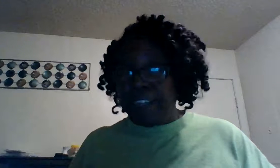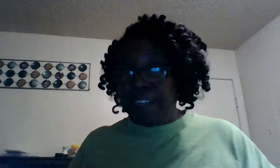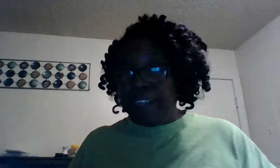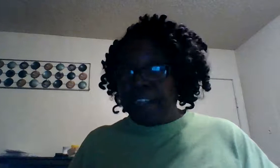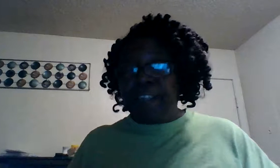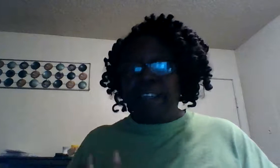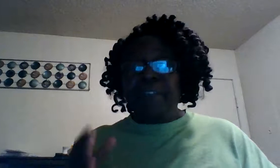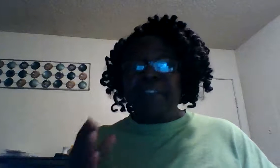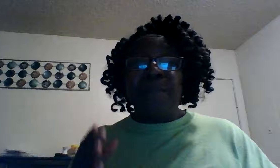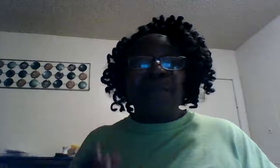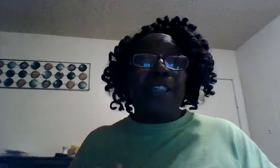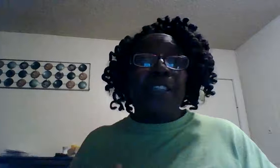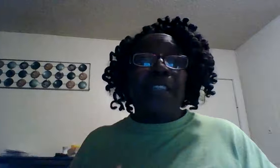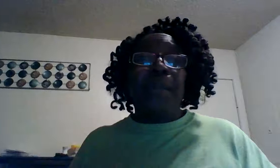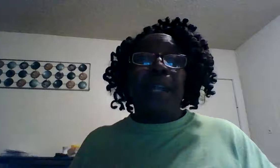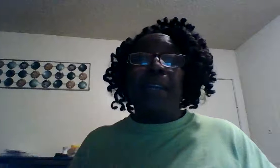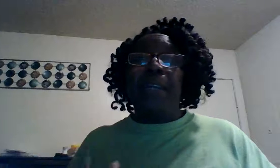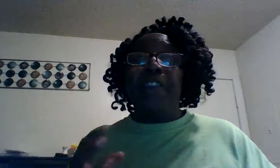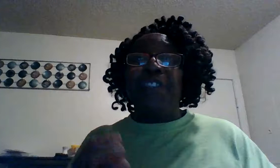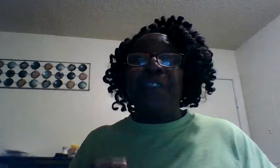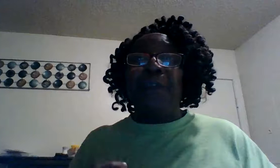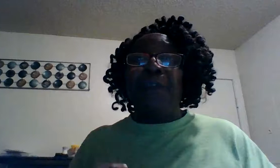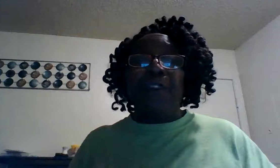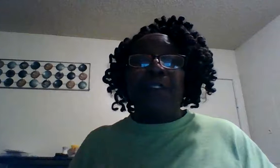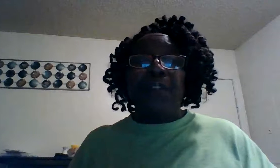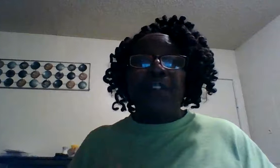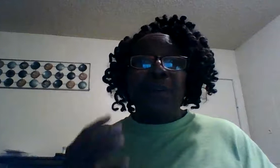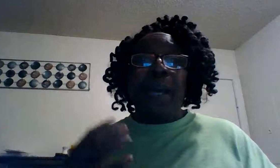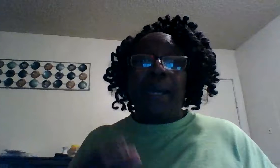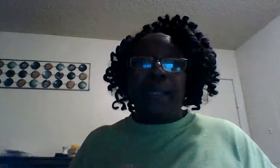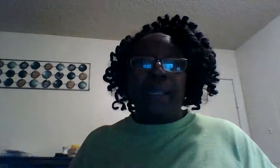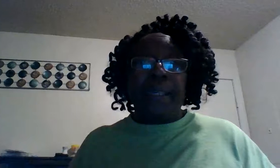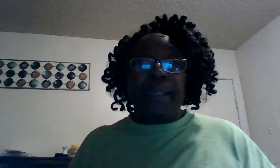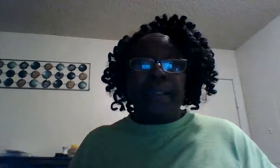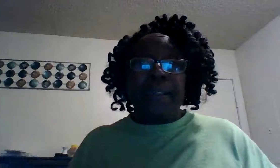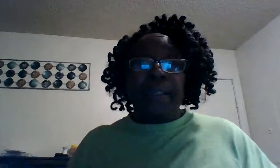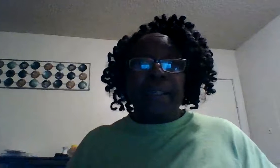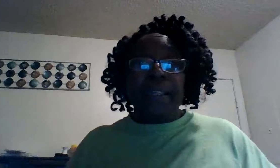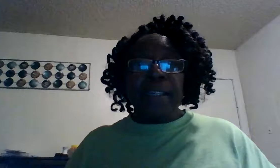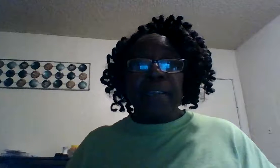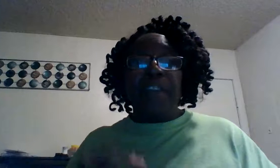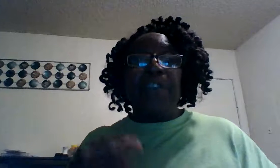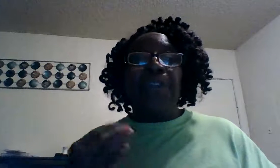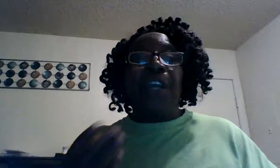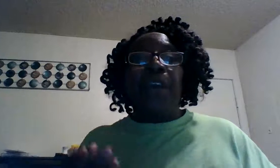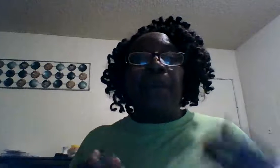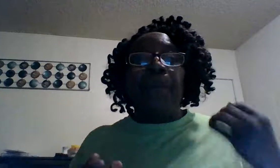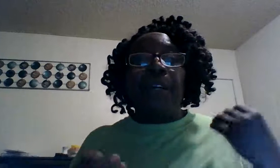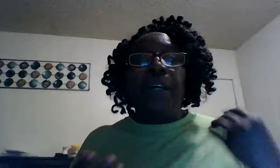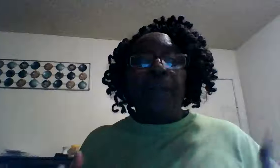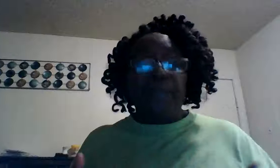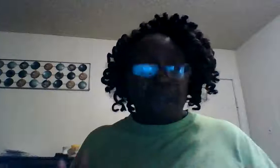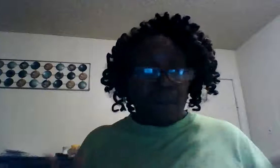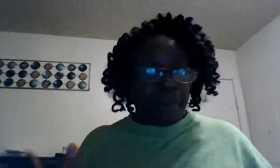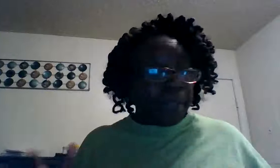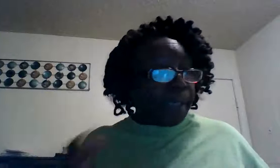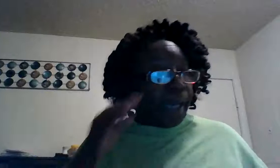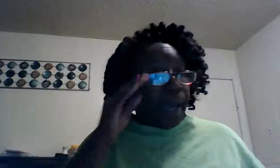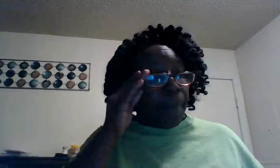give it to me someday give it to you first but you gotta get it then he lets you share with us glory be to god